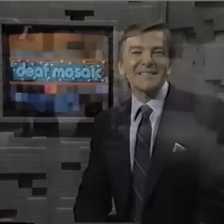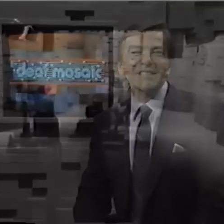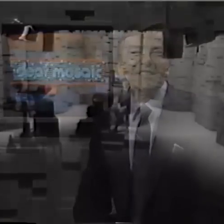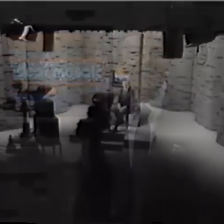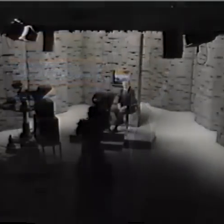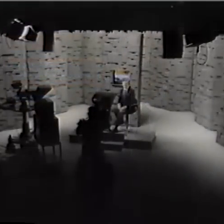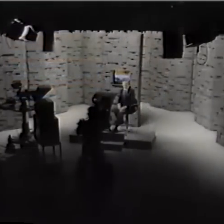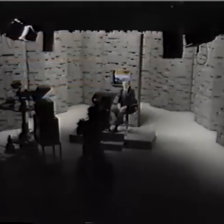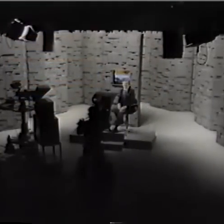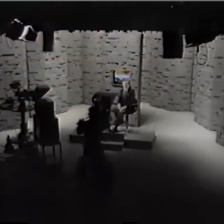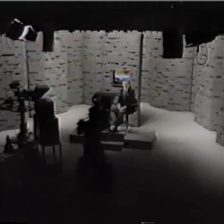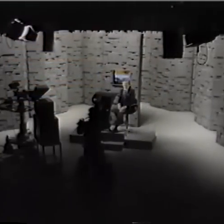We'll right one. Yeah.